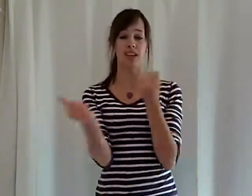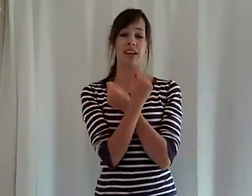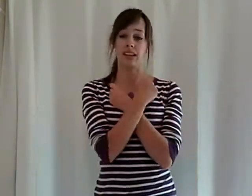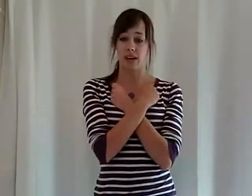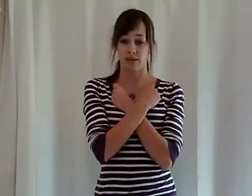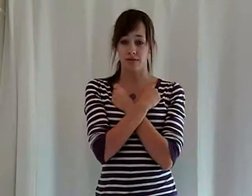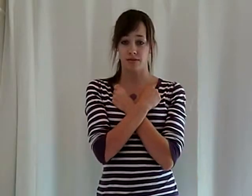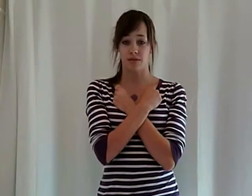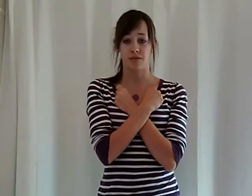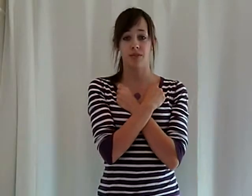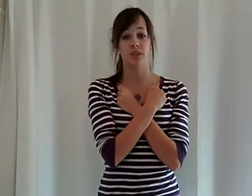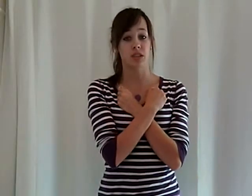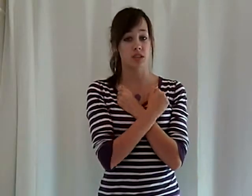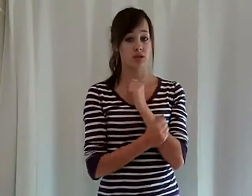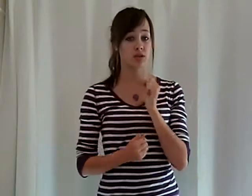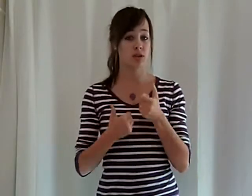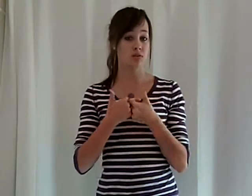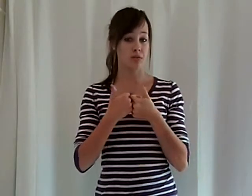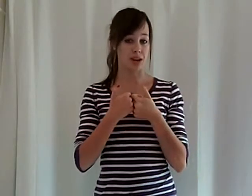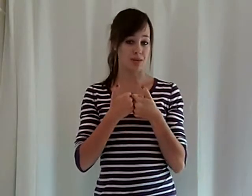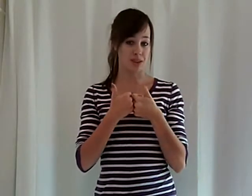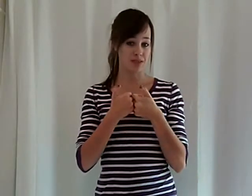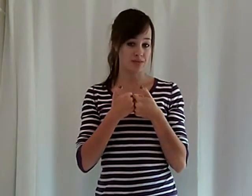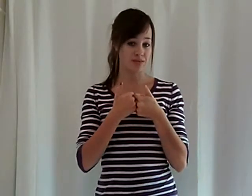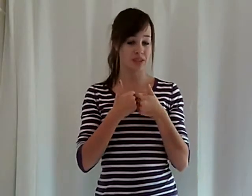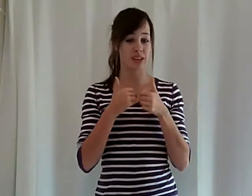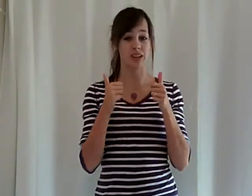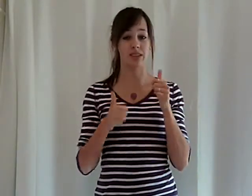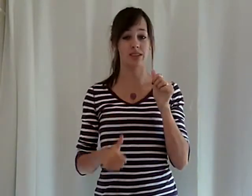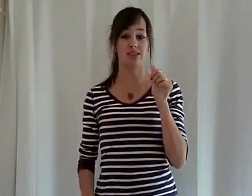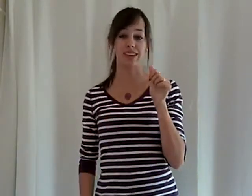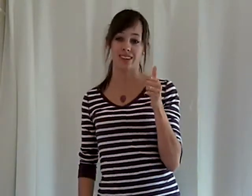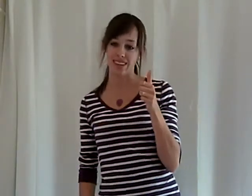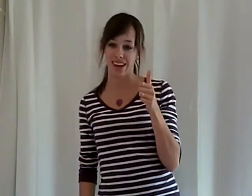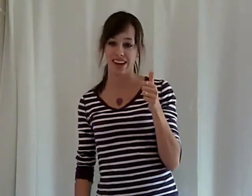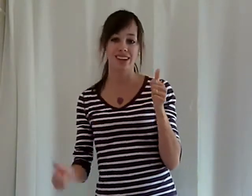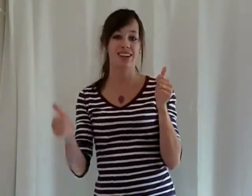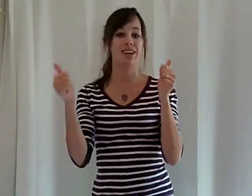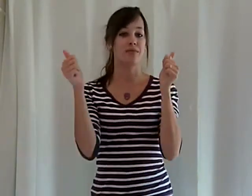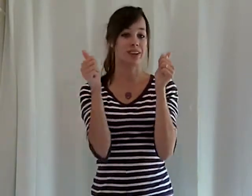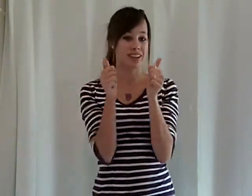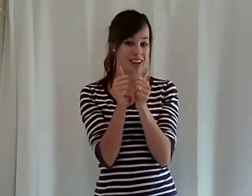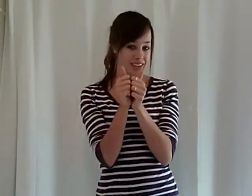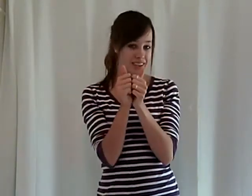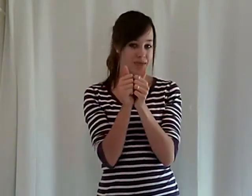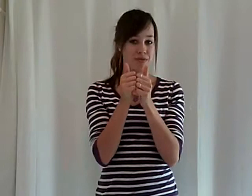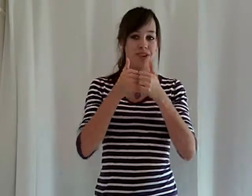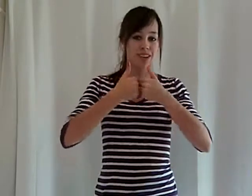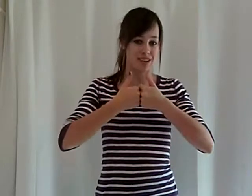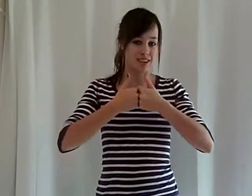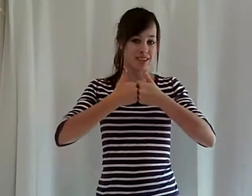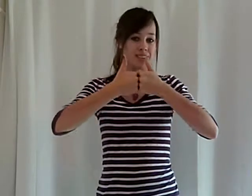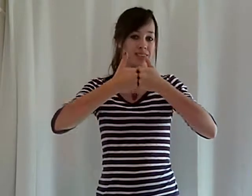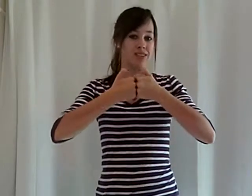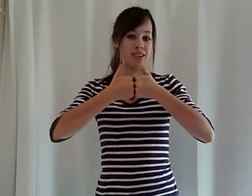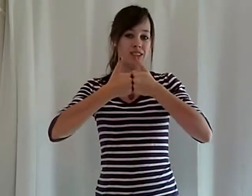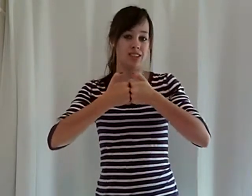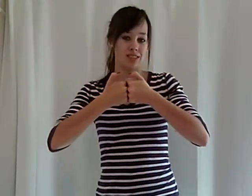I said I love. Feel and you, baby, is like the ten, together, but here, one, two.